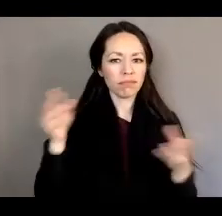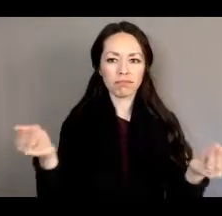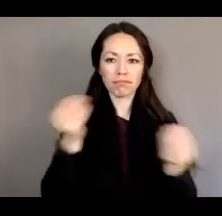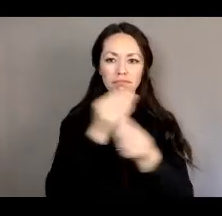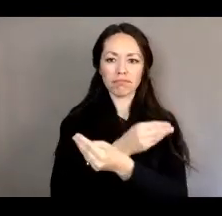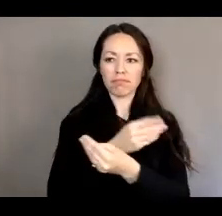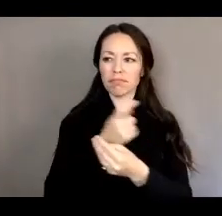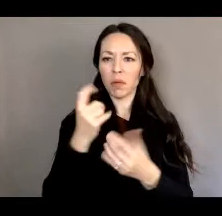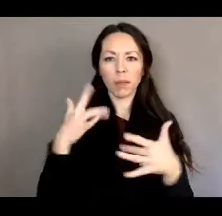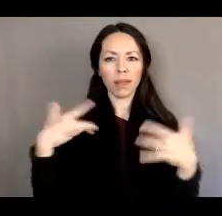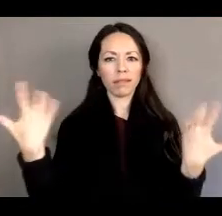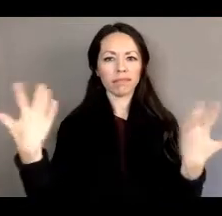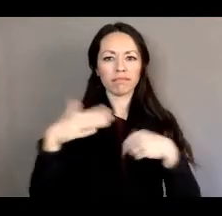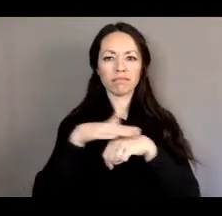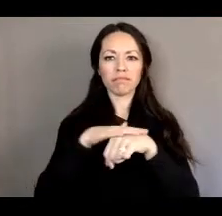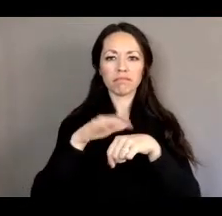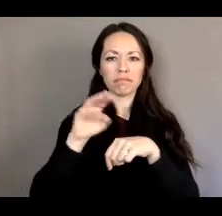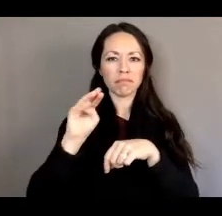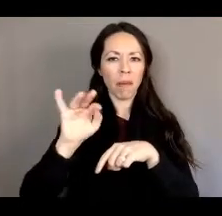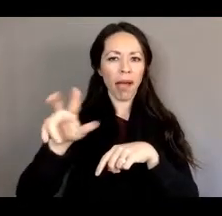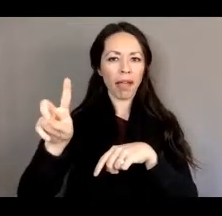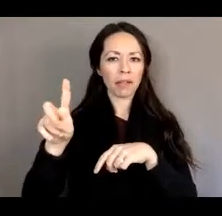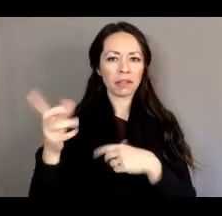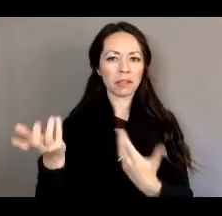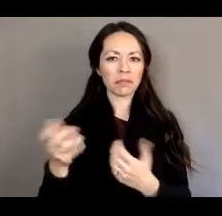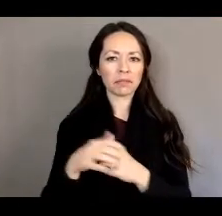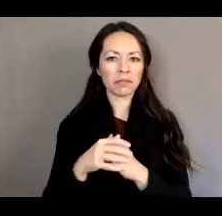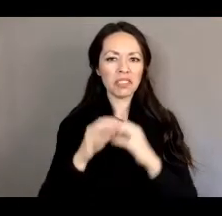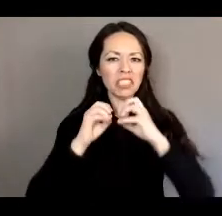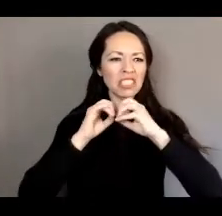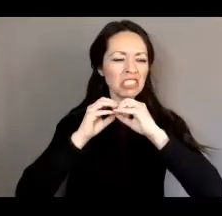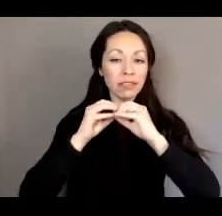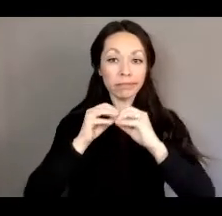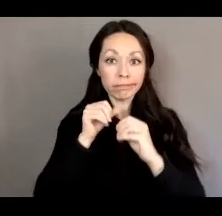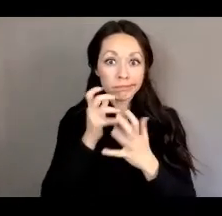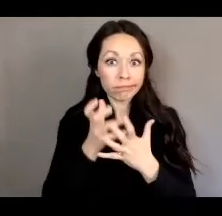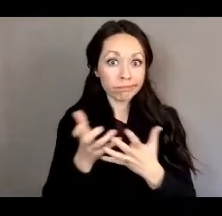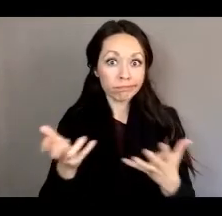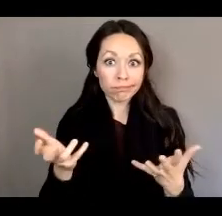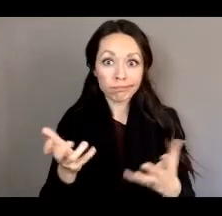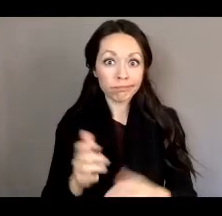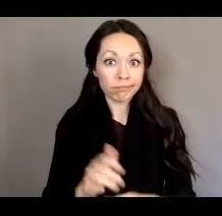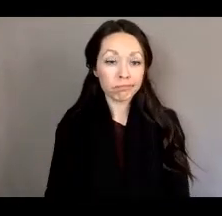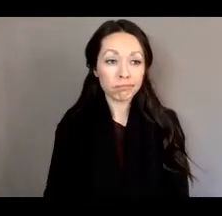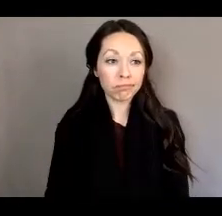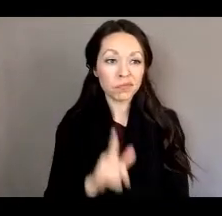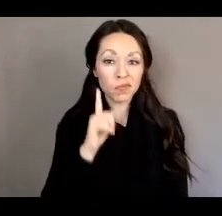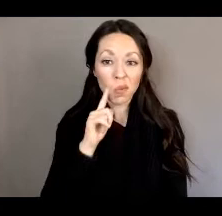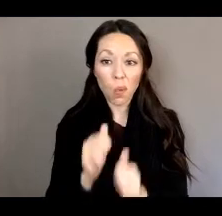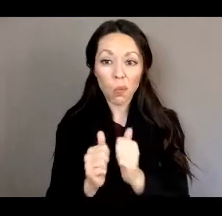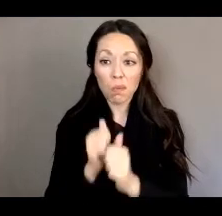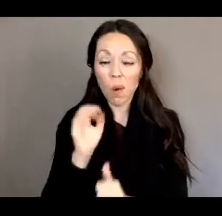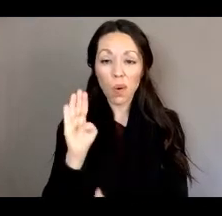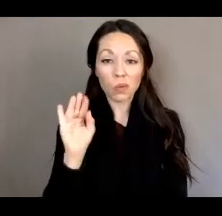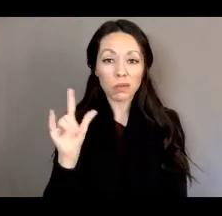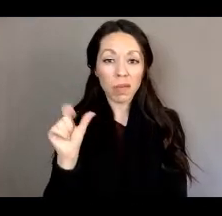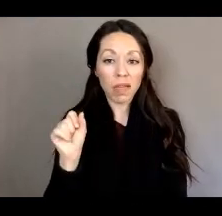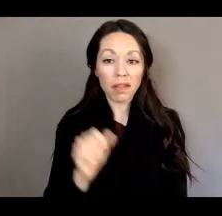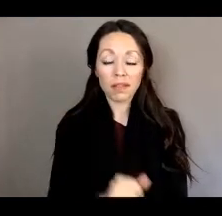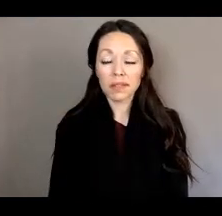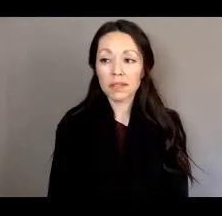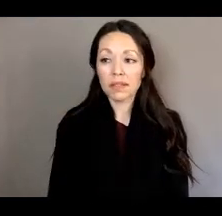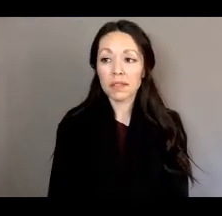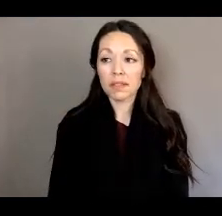mild. Um, we didn't see a lot of contention on a lot of bills. That doesn't mean that there